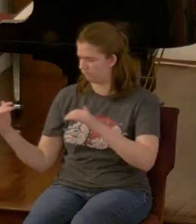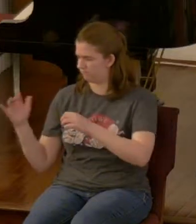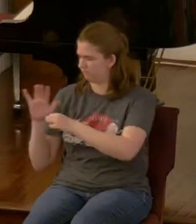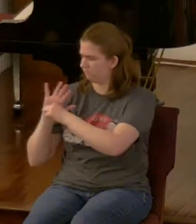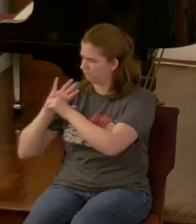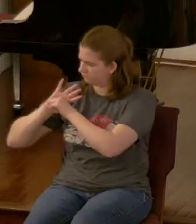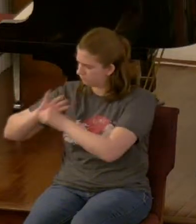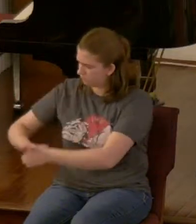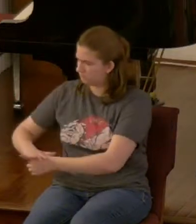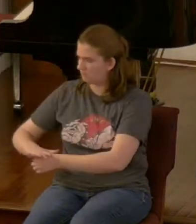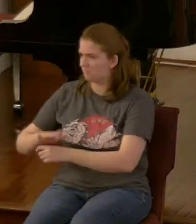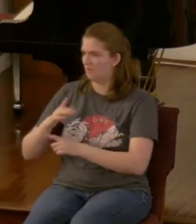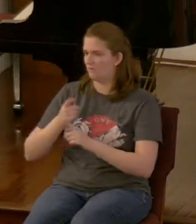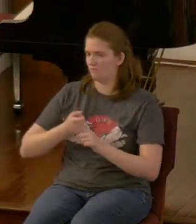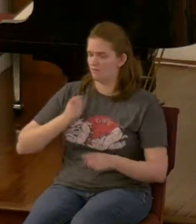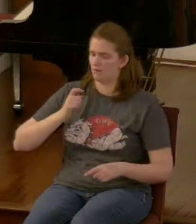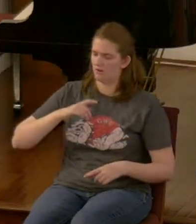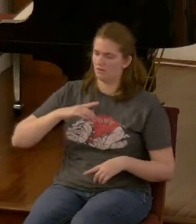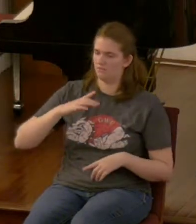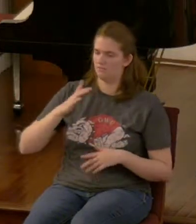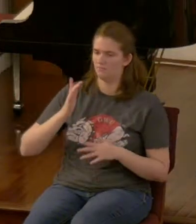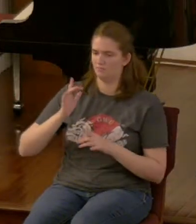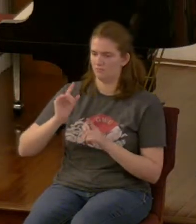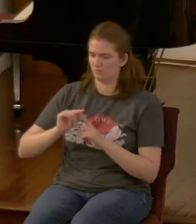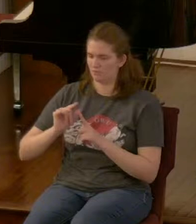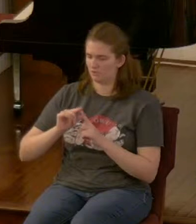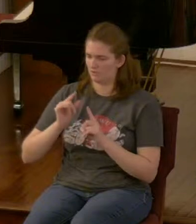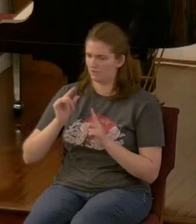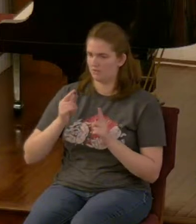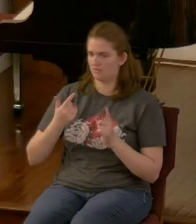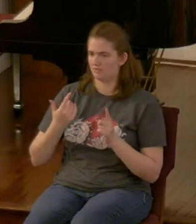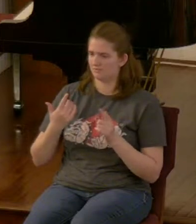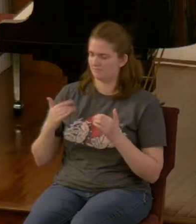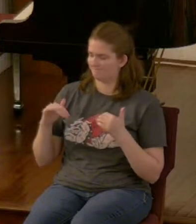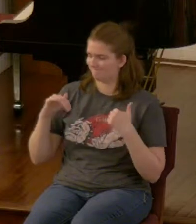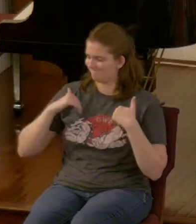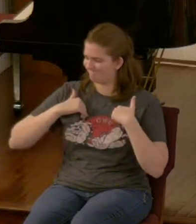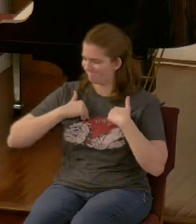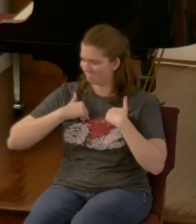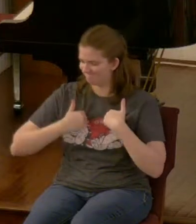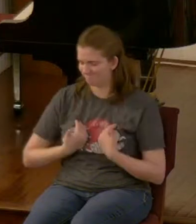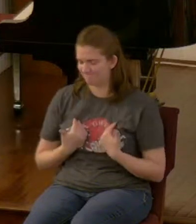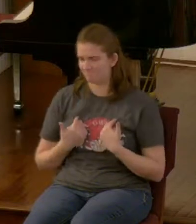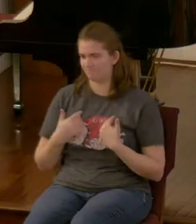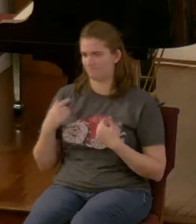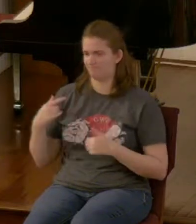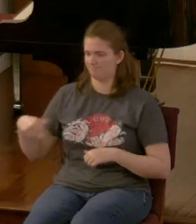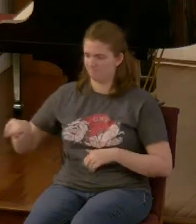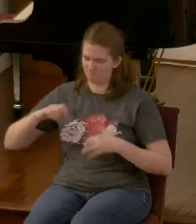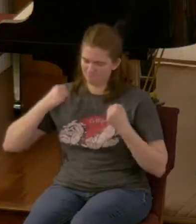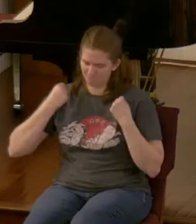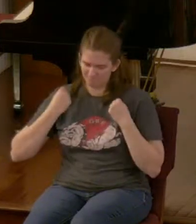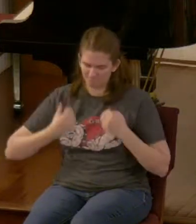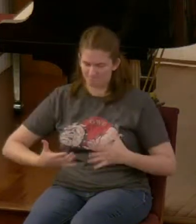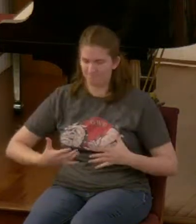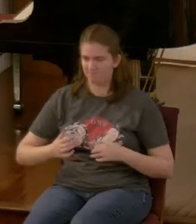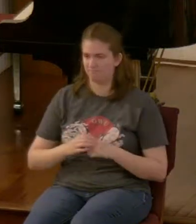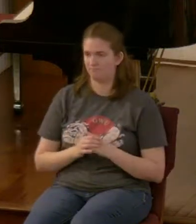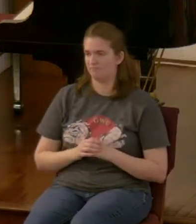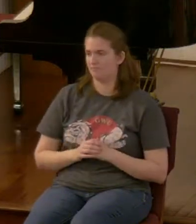coming from the word to wear away or to wear out as friction wears clothes or shoes